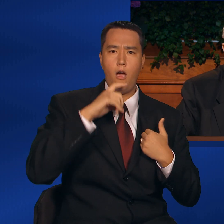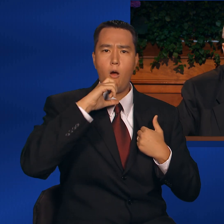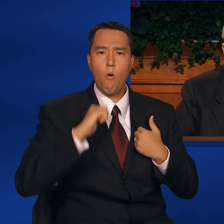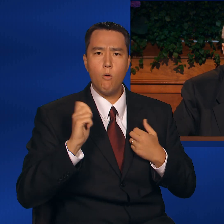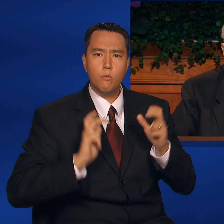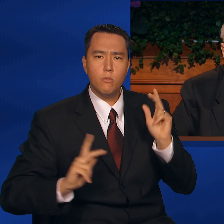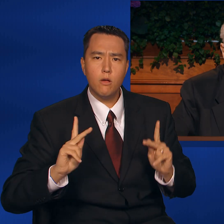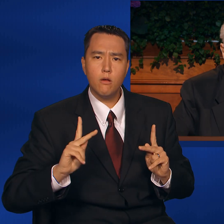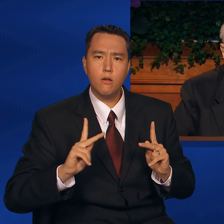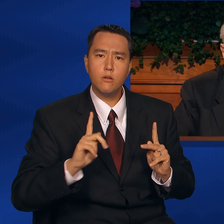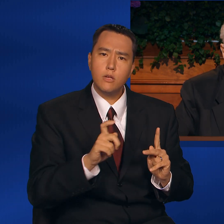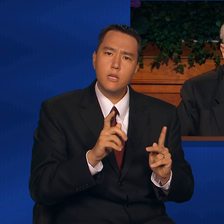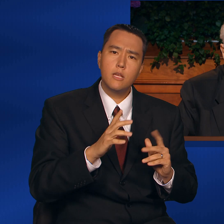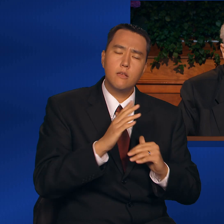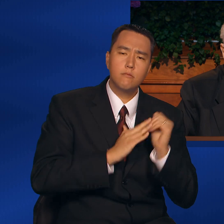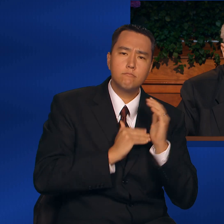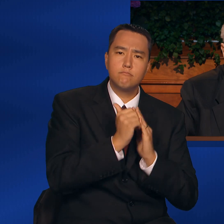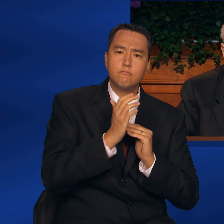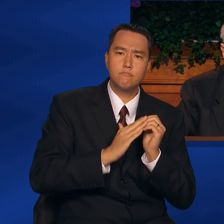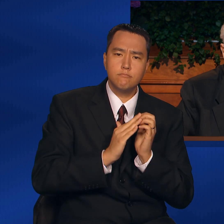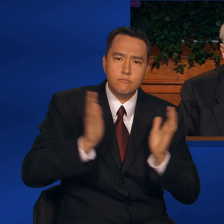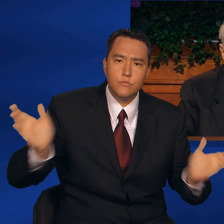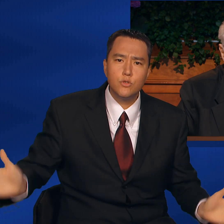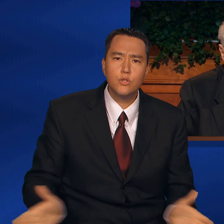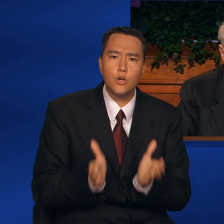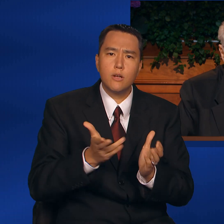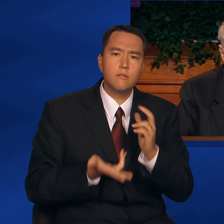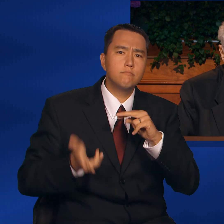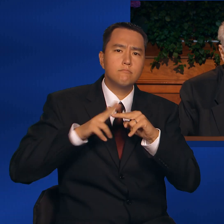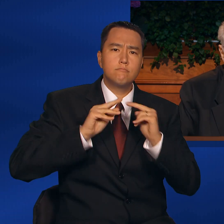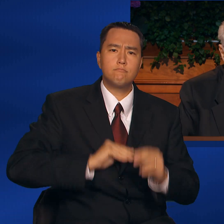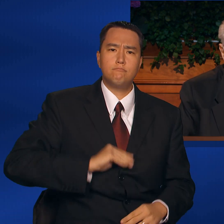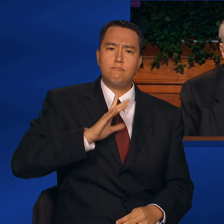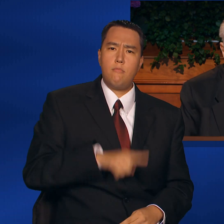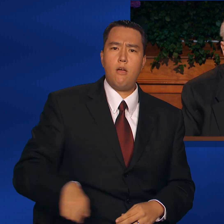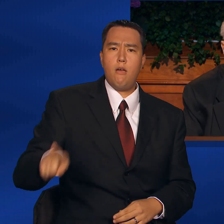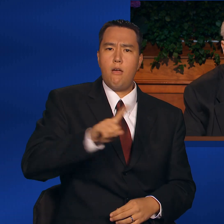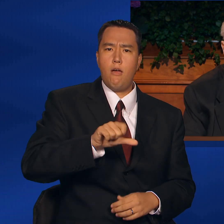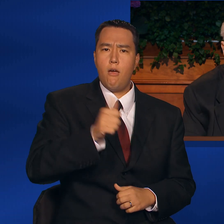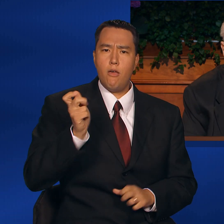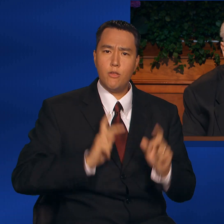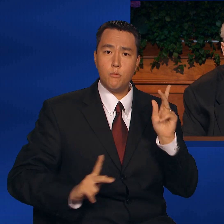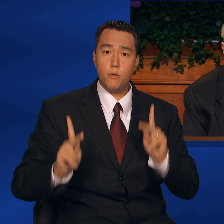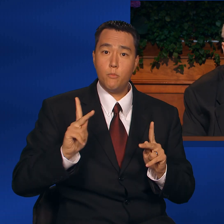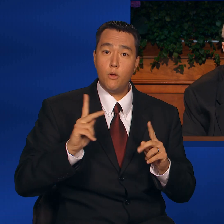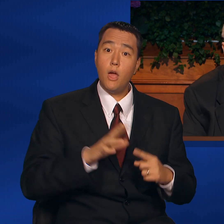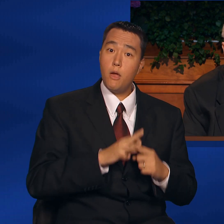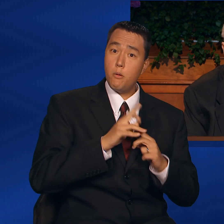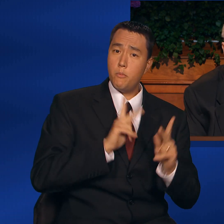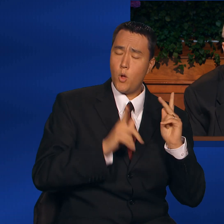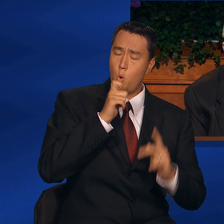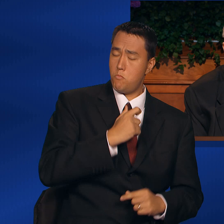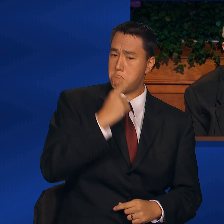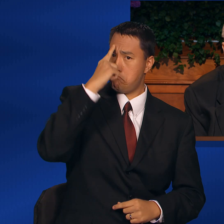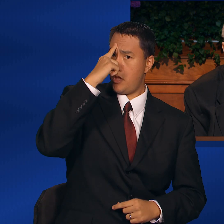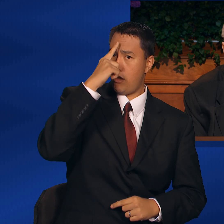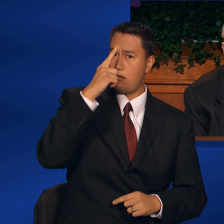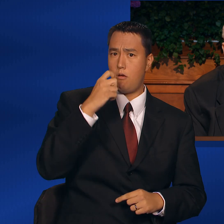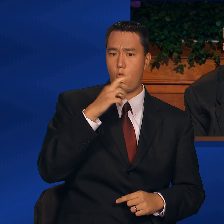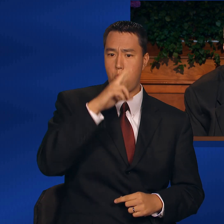blessing, comforting, encouraging, and building them, especially those who think and believe